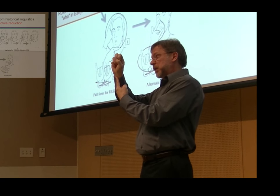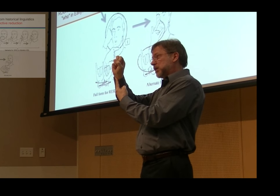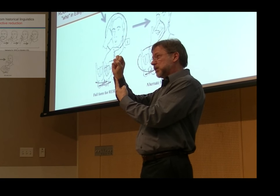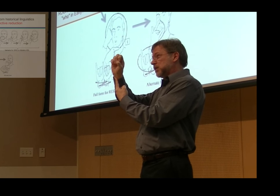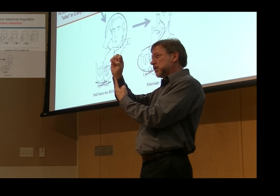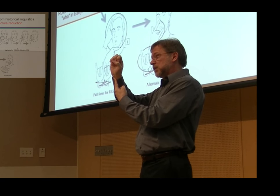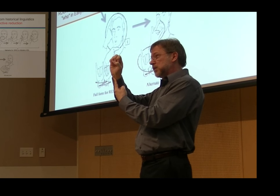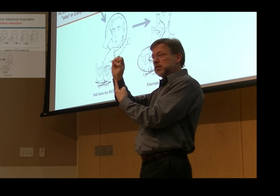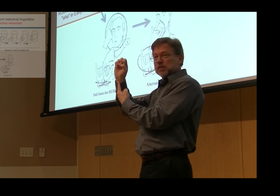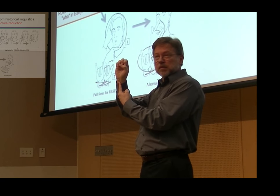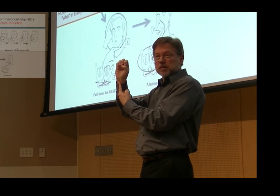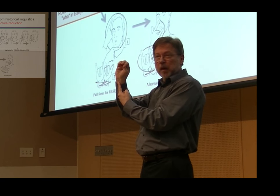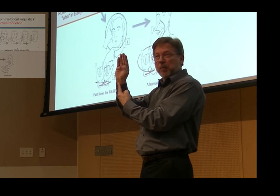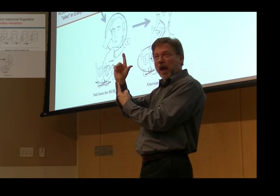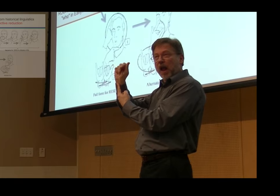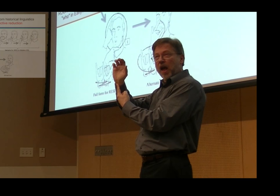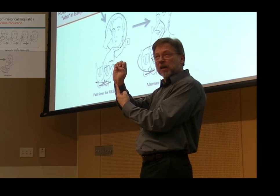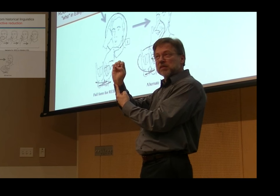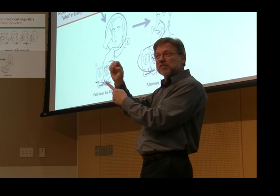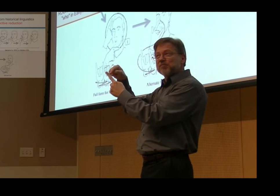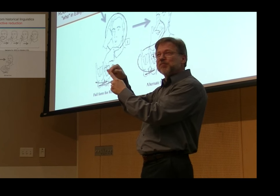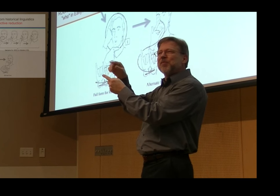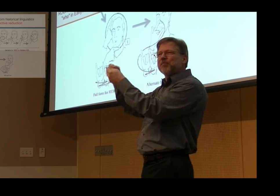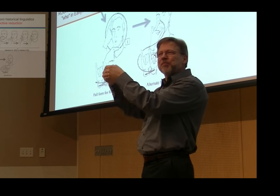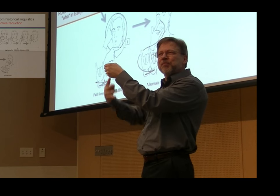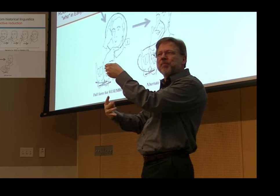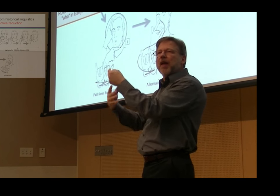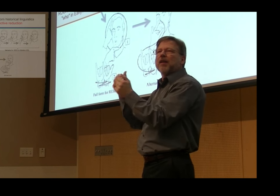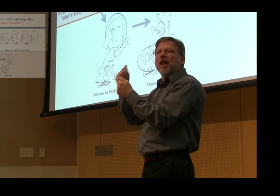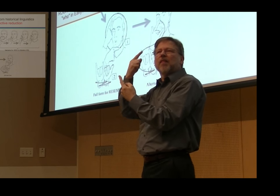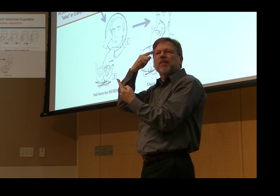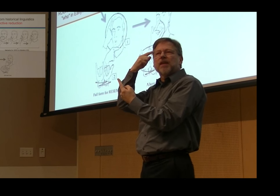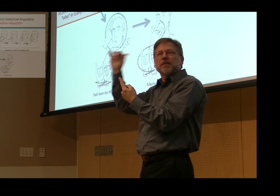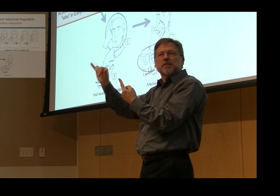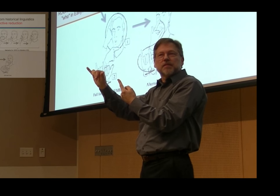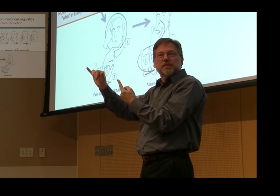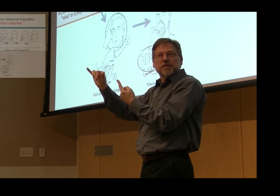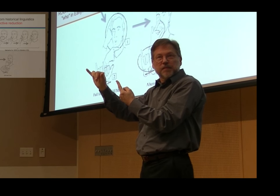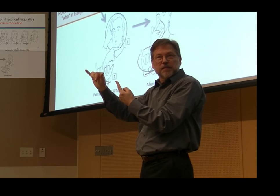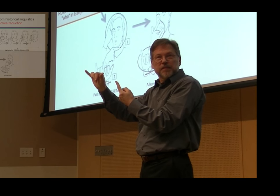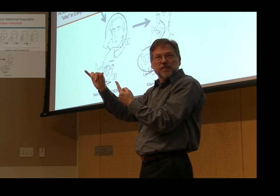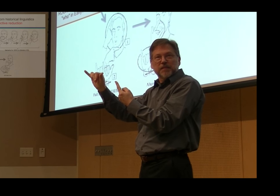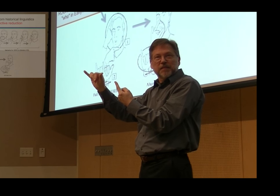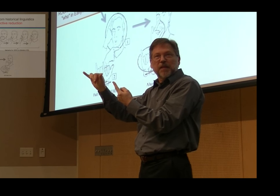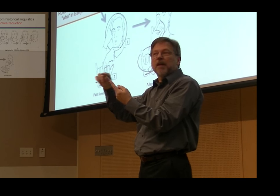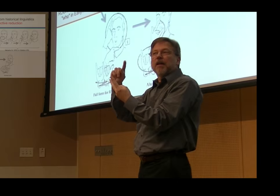actually rest at the chin. However, when you look at resemble, you have